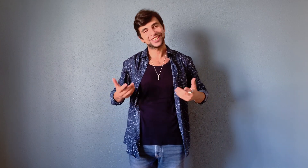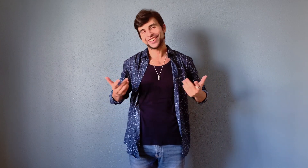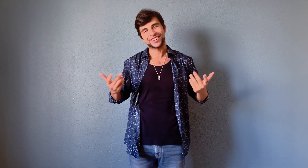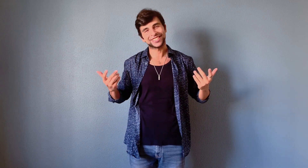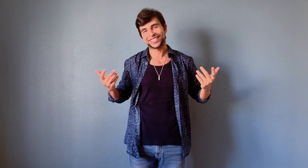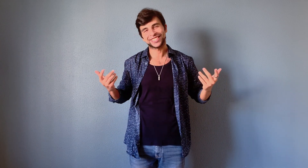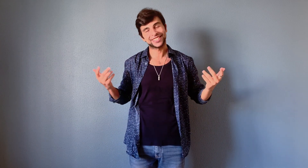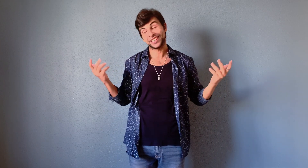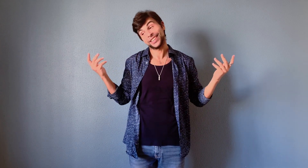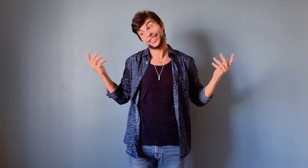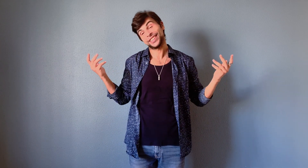doesn't see